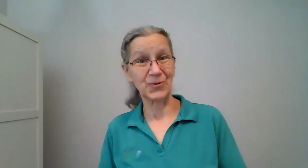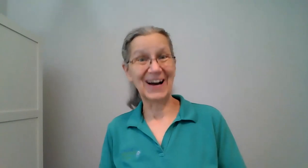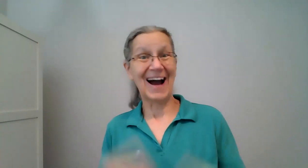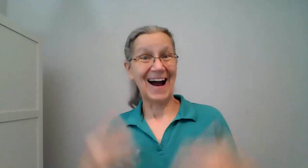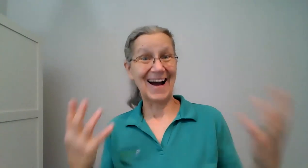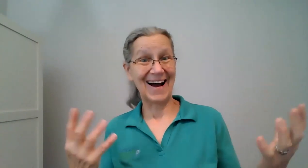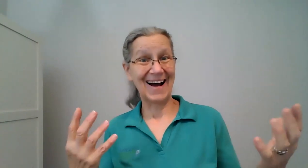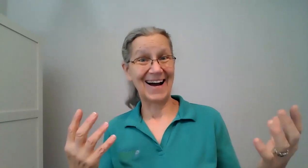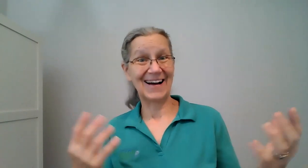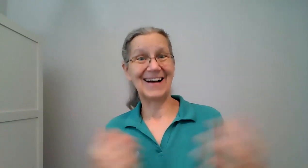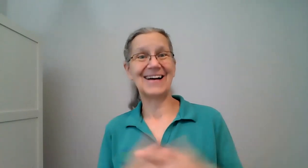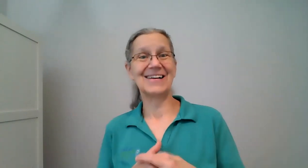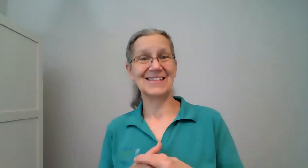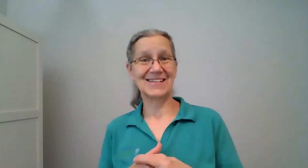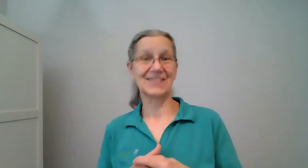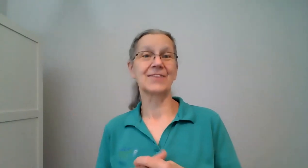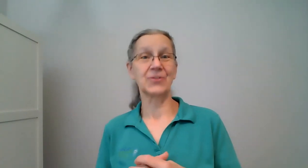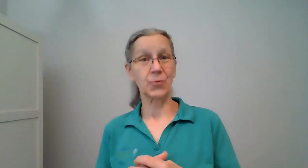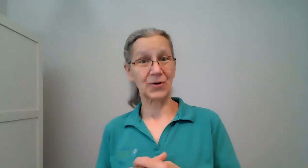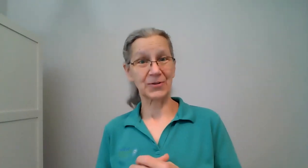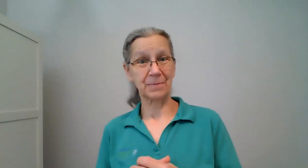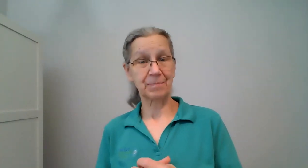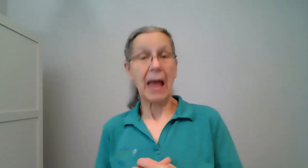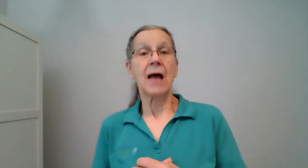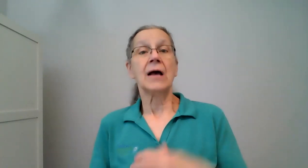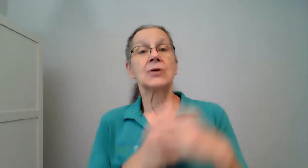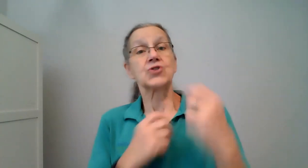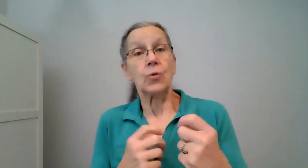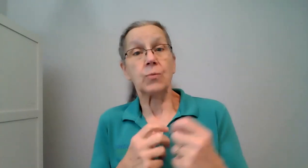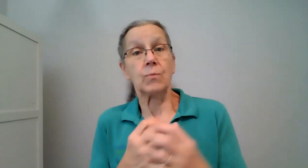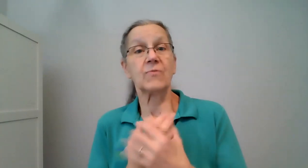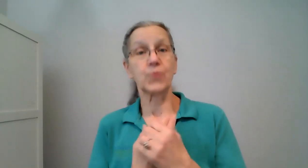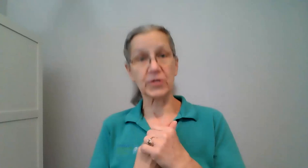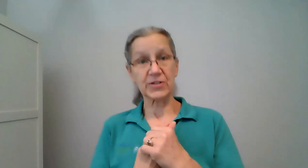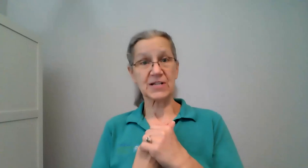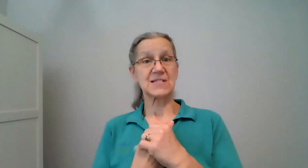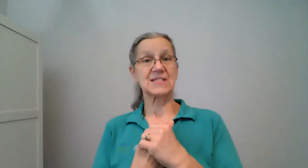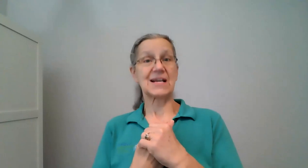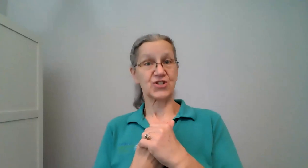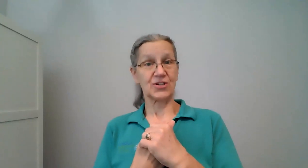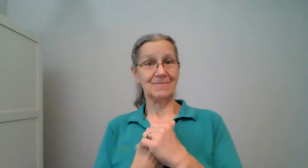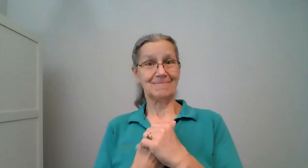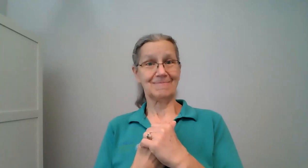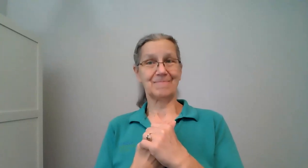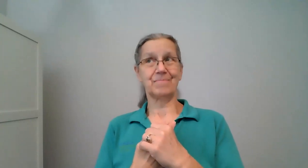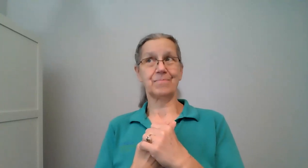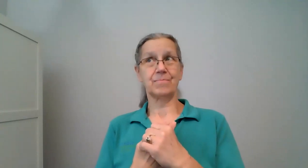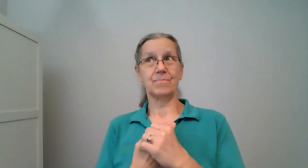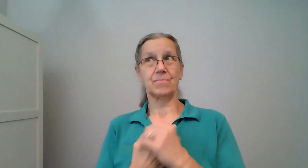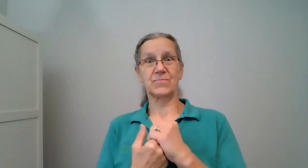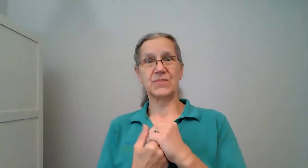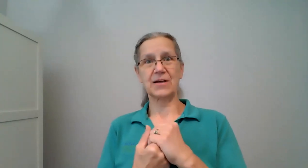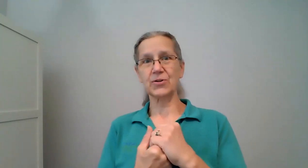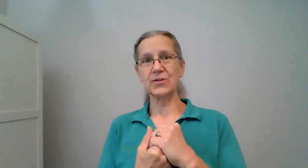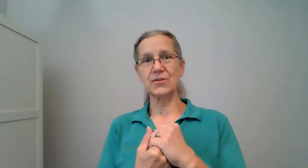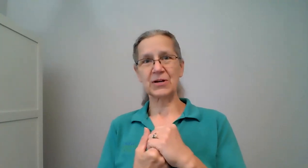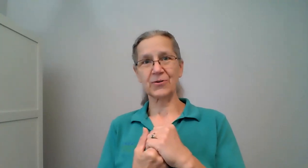to live in the world so for this session take a look in the mirror